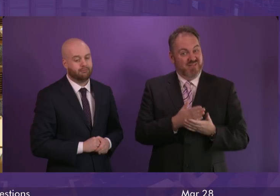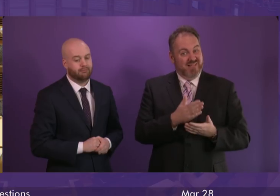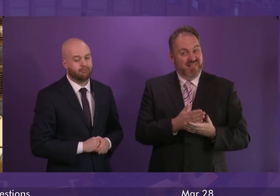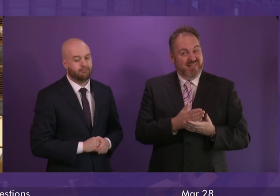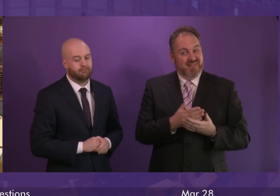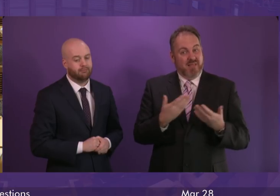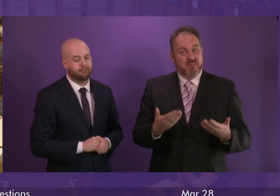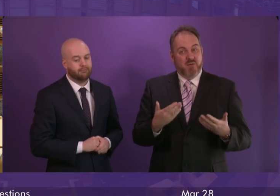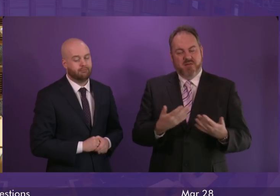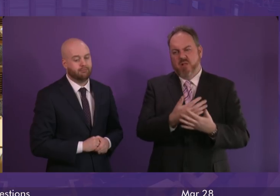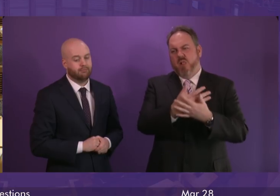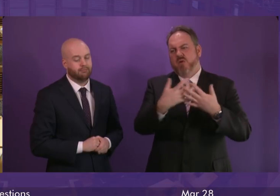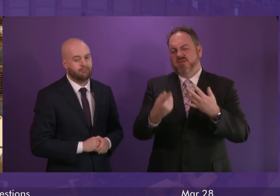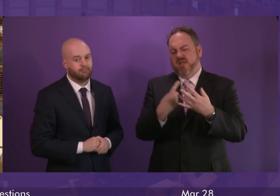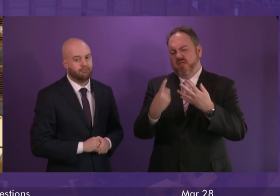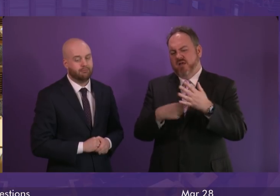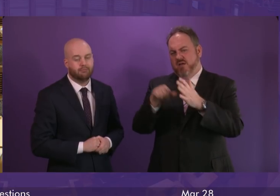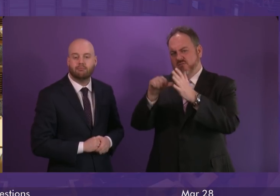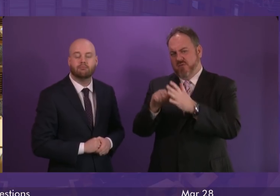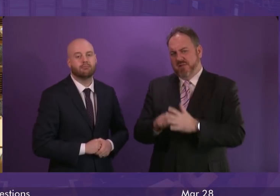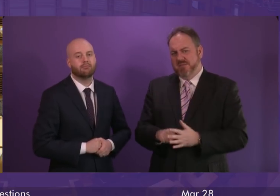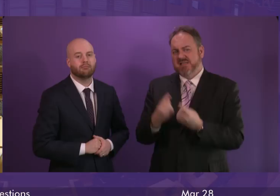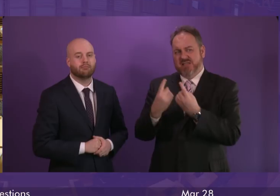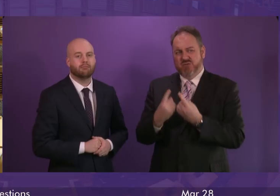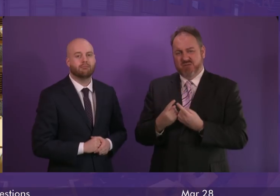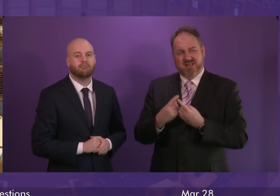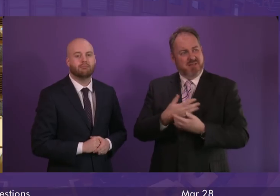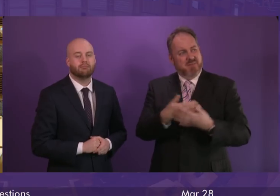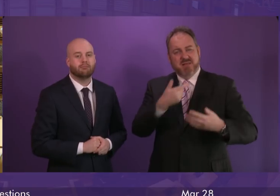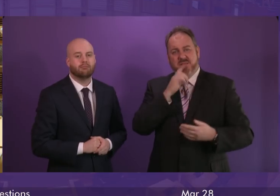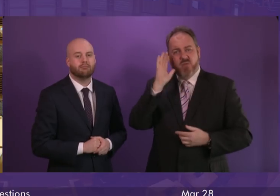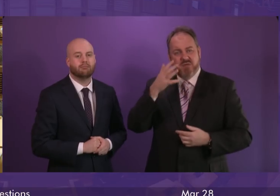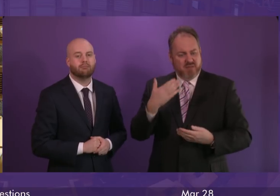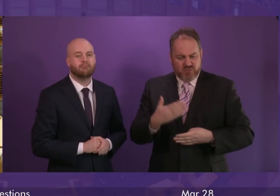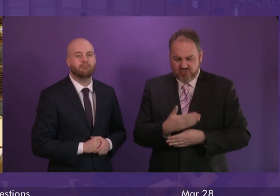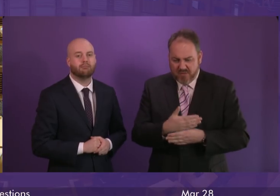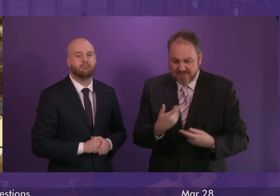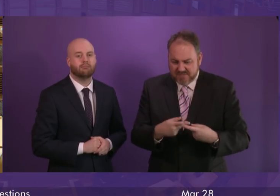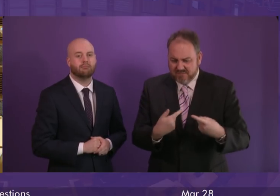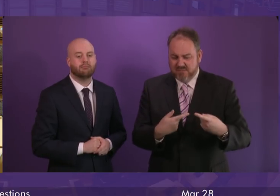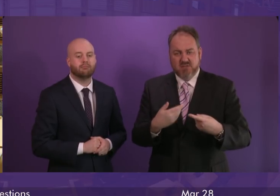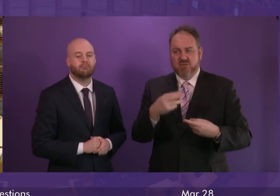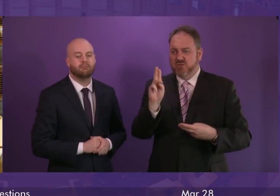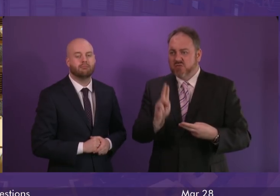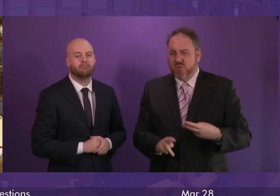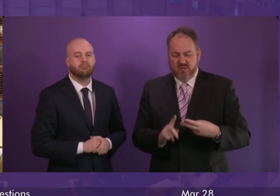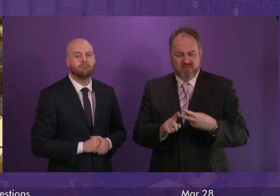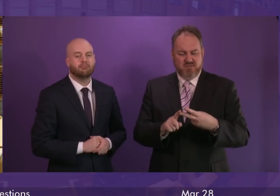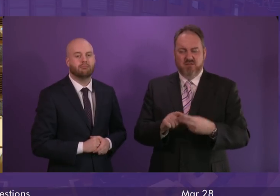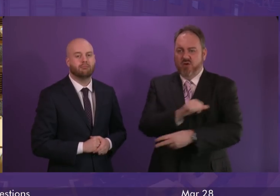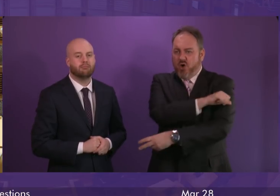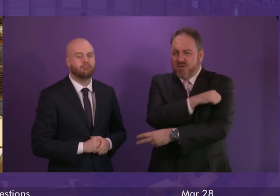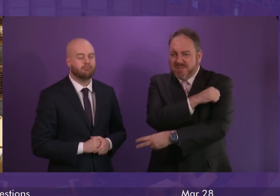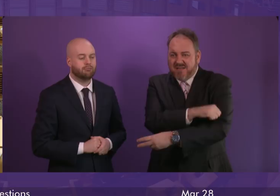from all of those other issues that really matter to people. Issues like jobs. Like schools and hospitals. Issues like child